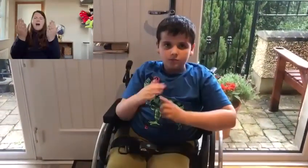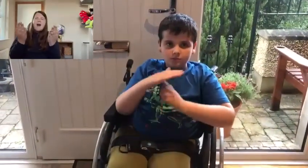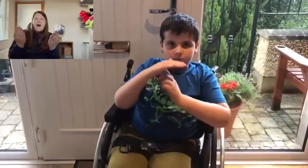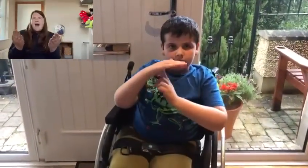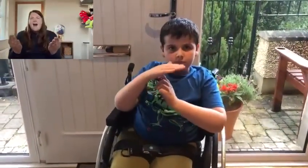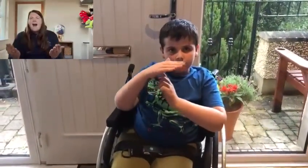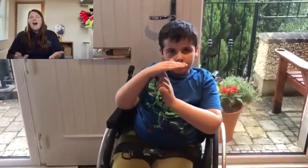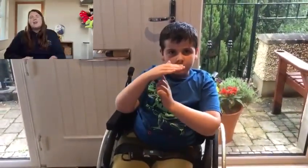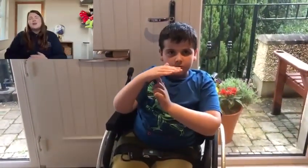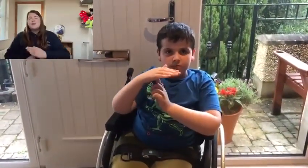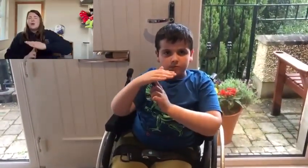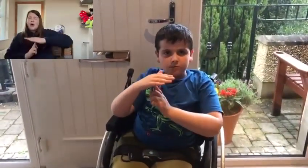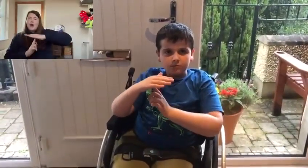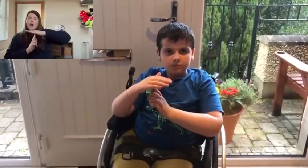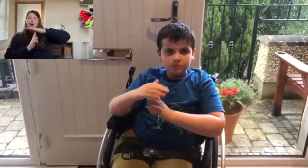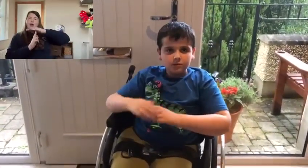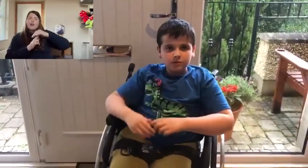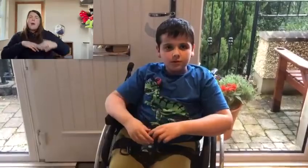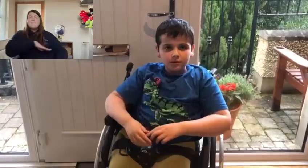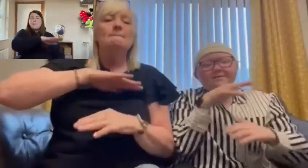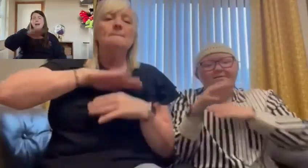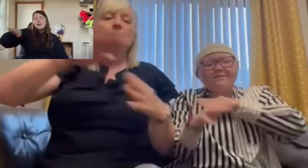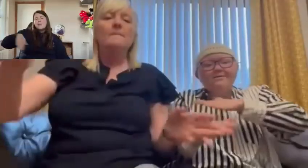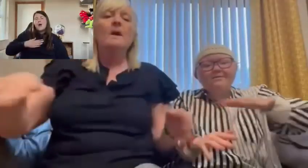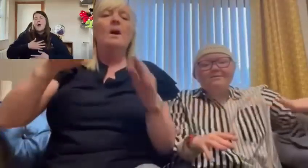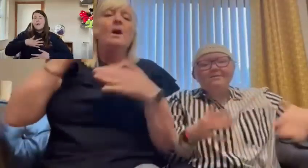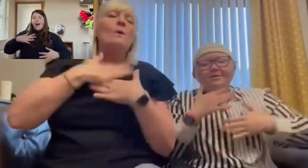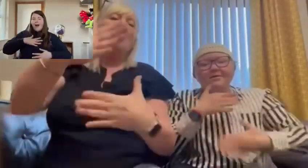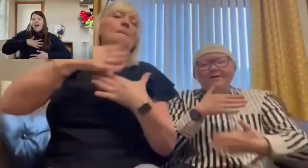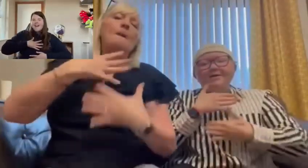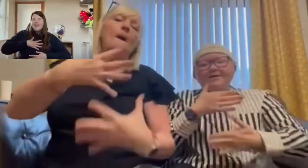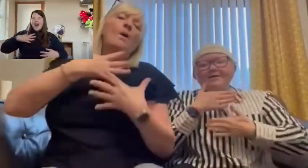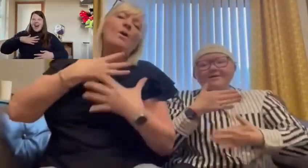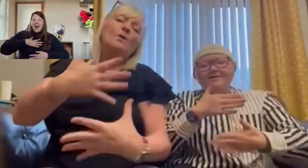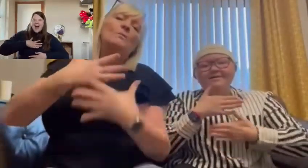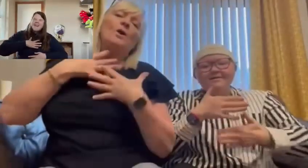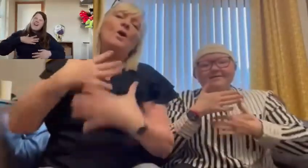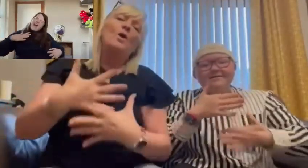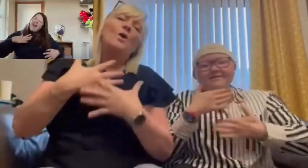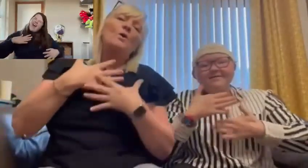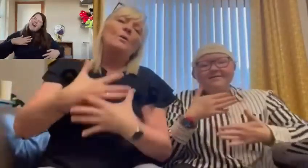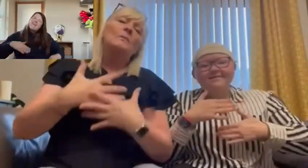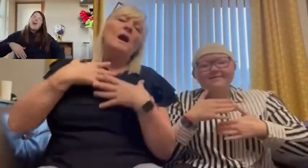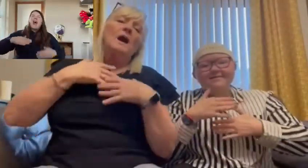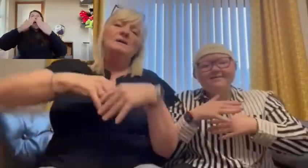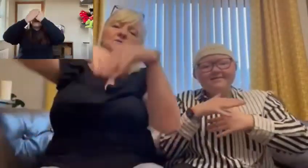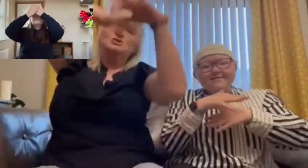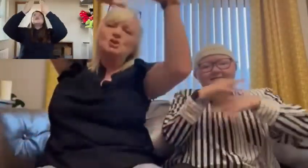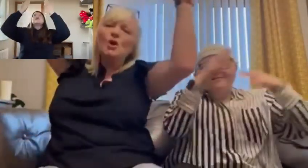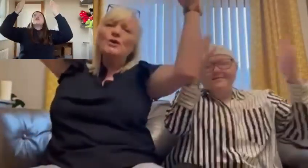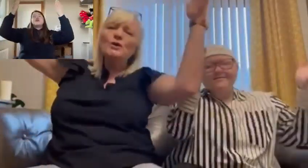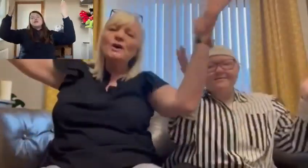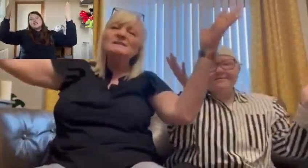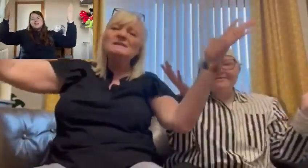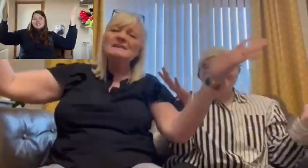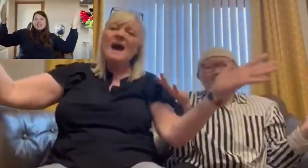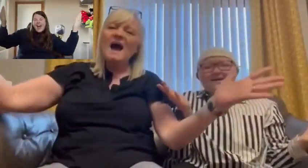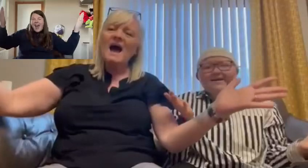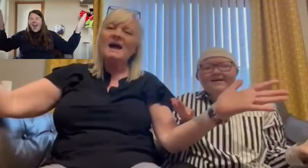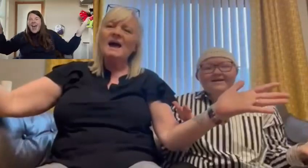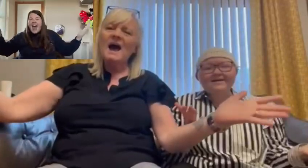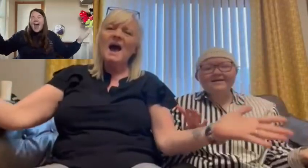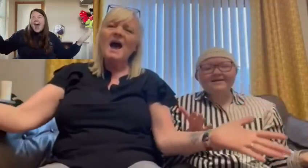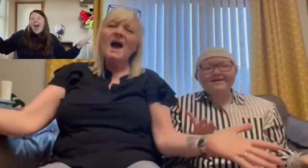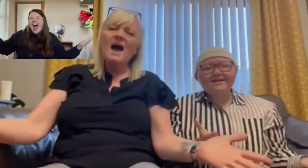why you work, make em go ah, ah, ah, as you shoot across the